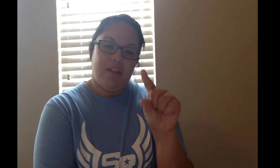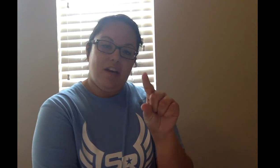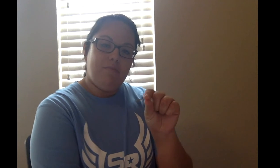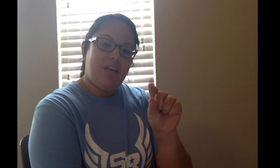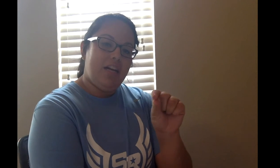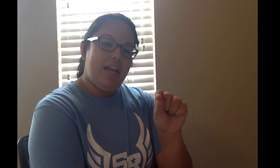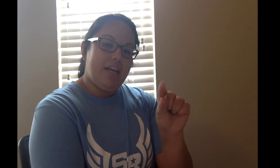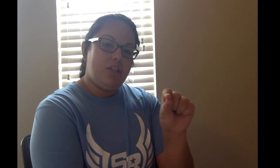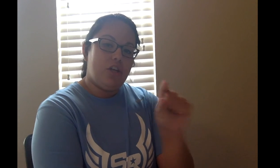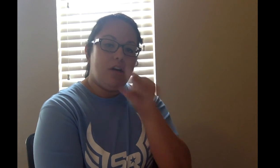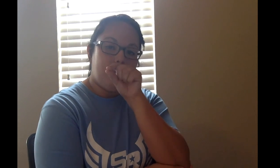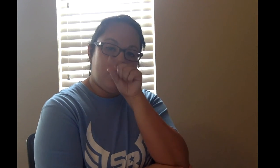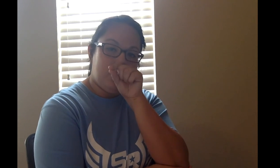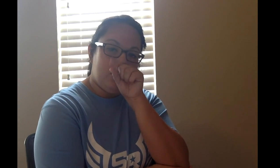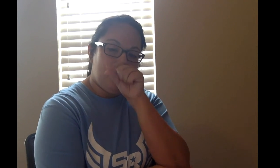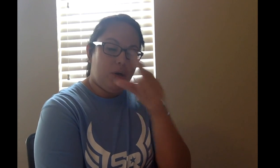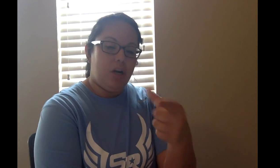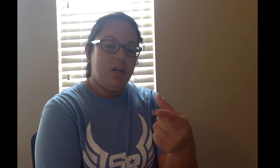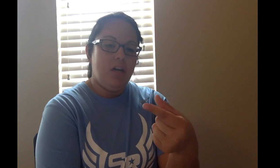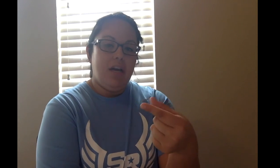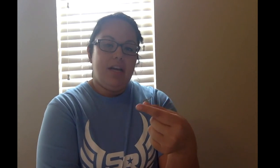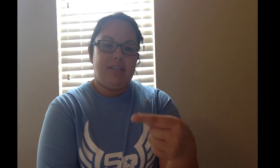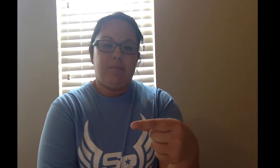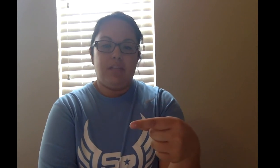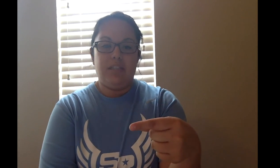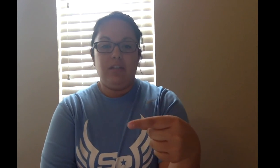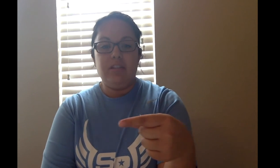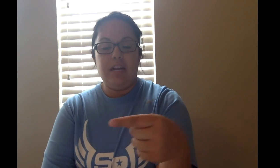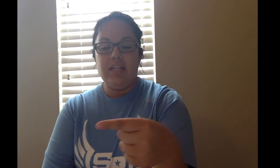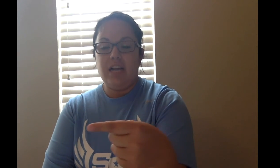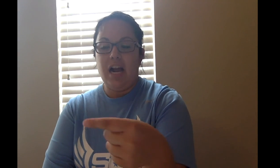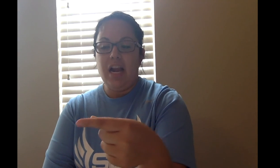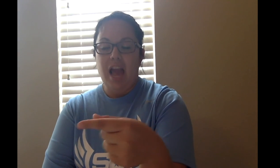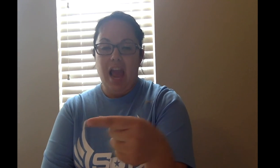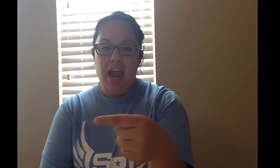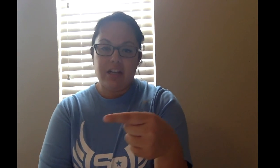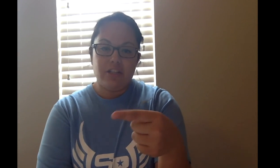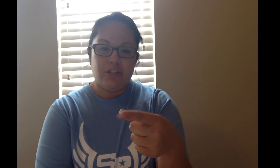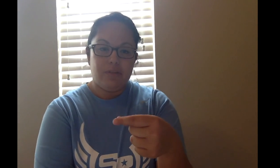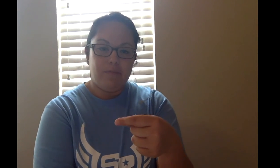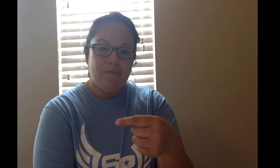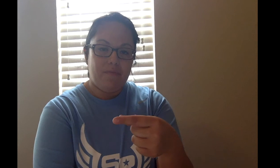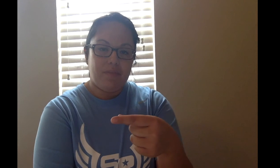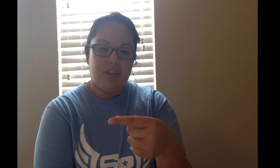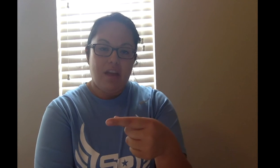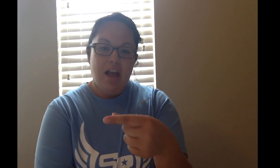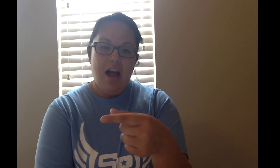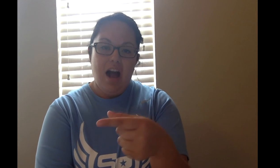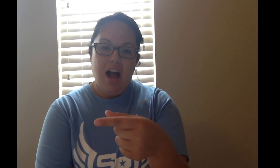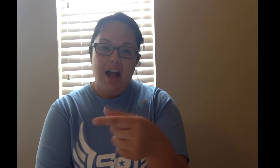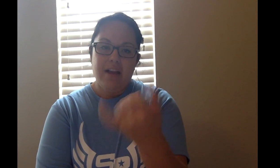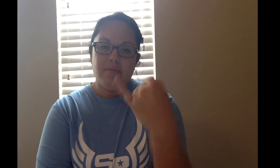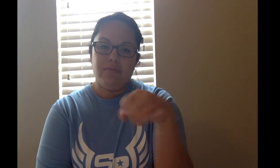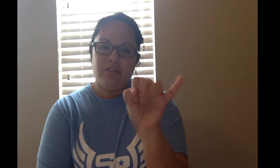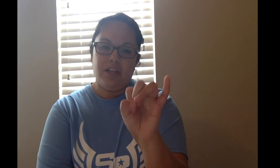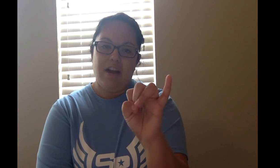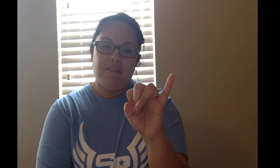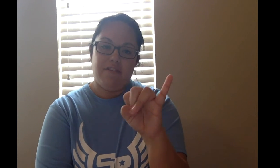thumb kind of like a chirp like when you do a bird except it's going to still stay to the side. H, I, you're going to have your